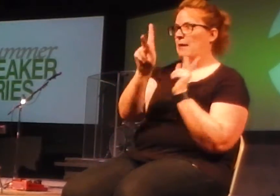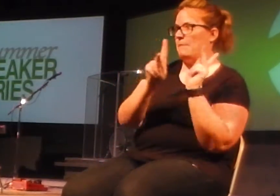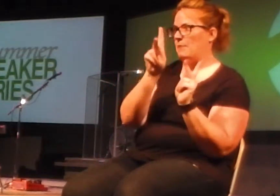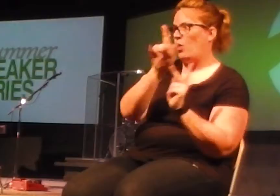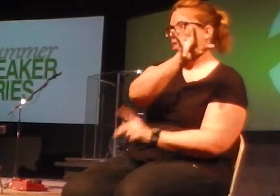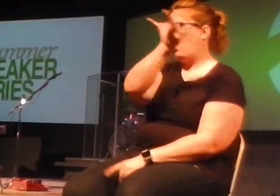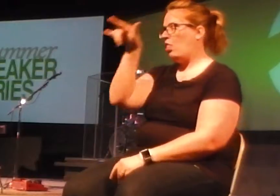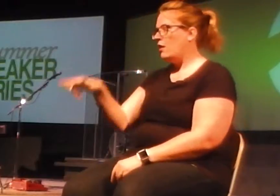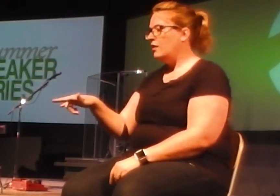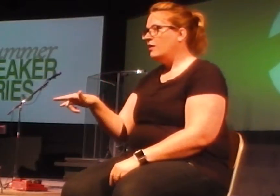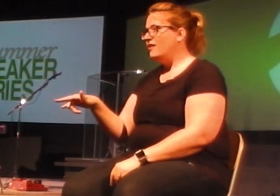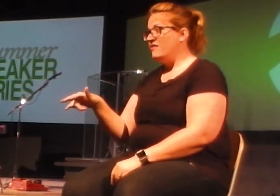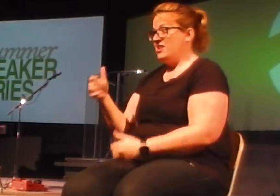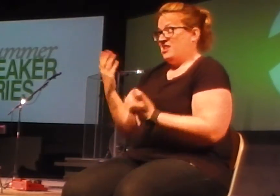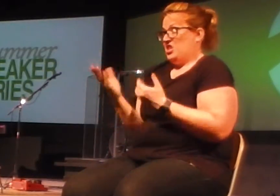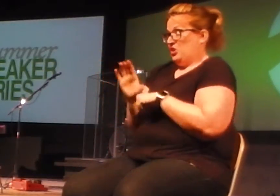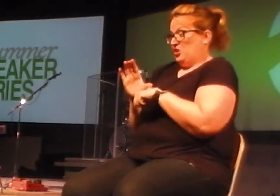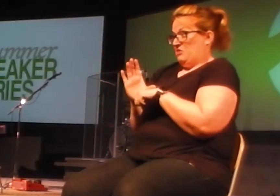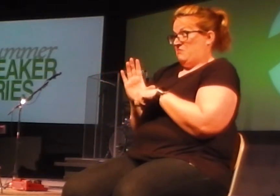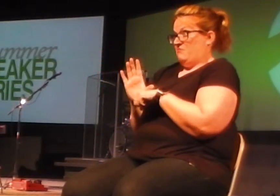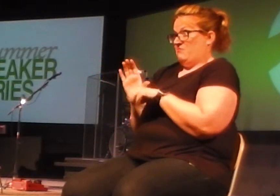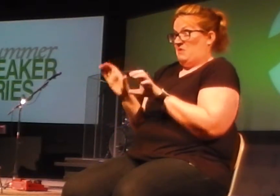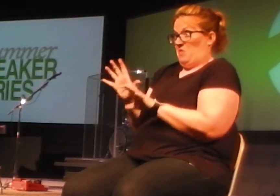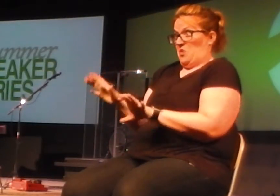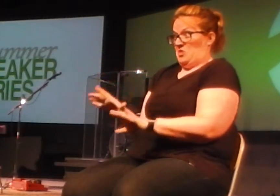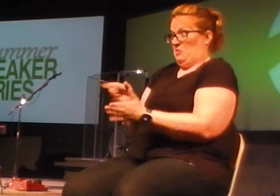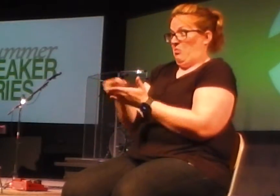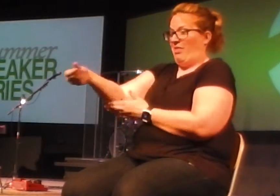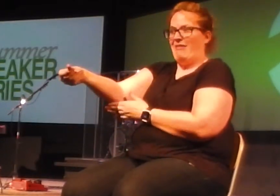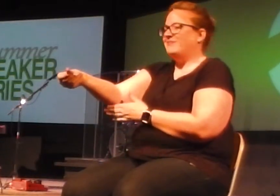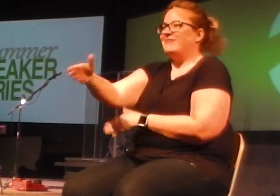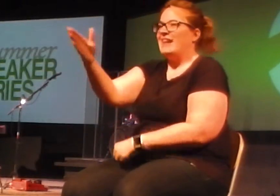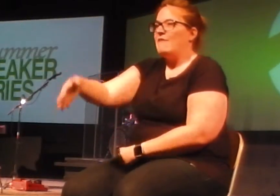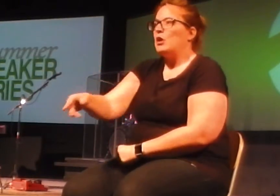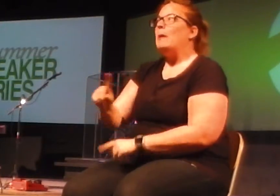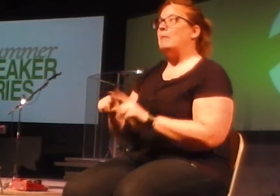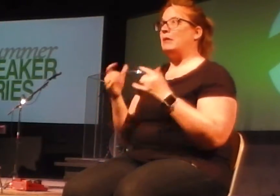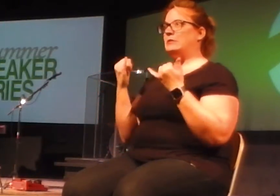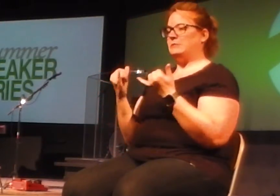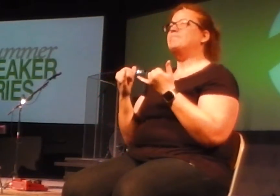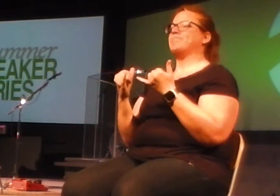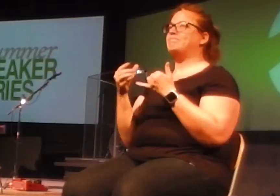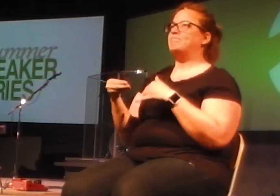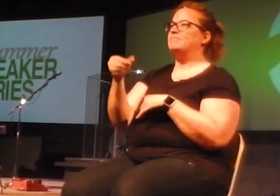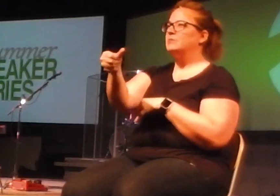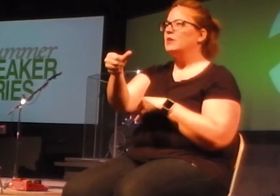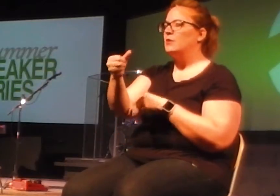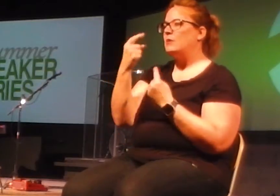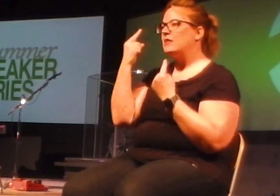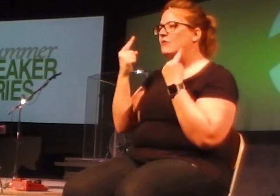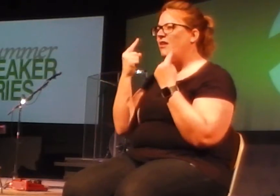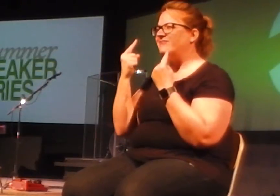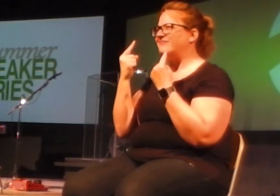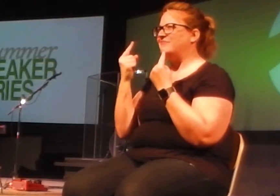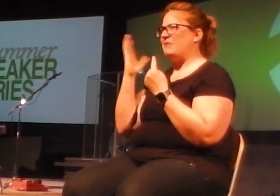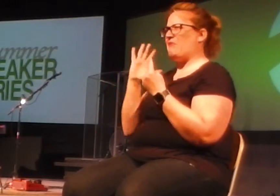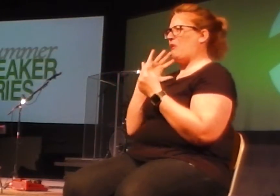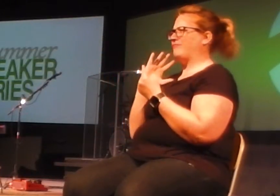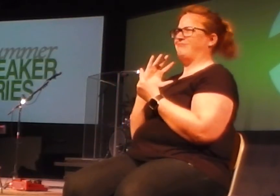never done anything like that as a church. We've never, like, paid to bring people in and do that kind of thing. It's just not been part of what we've done. So this is kind of a